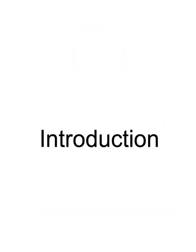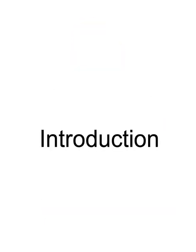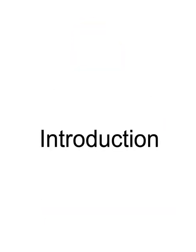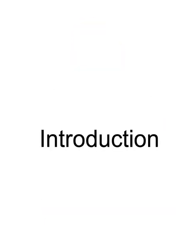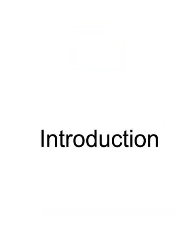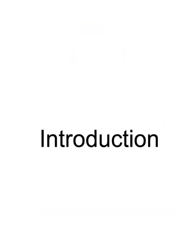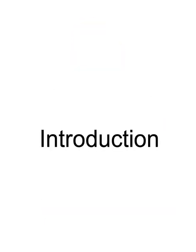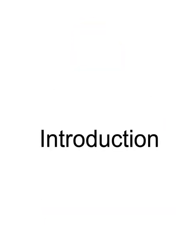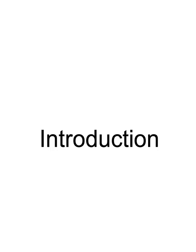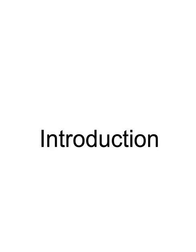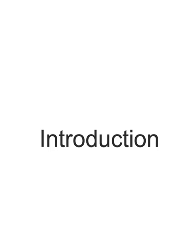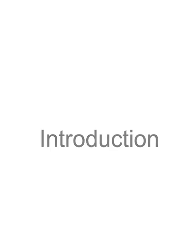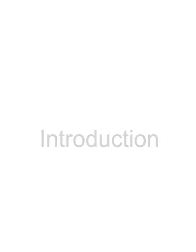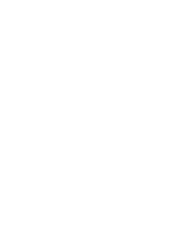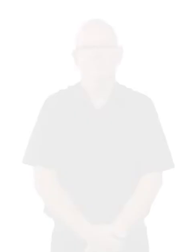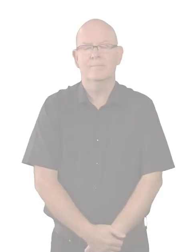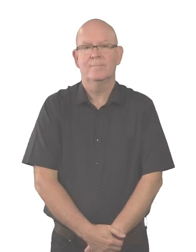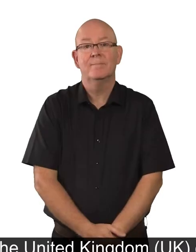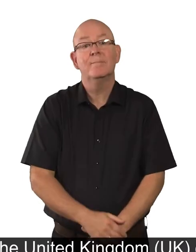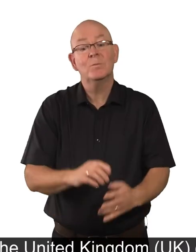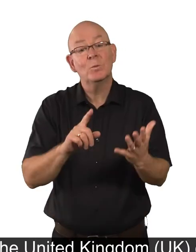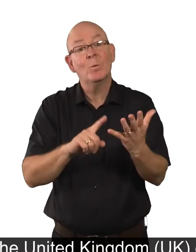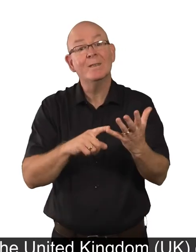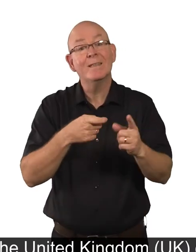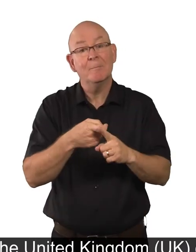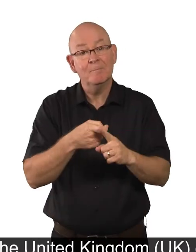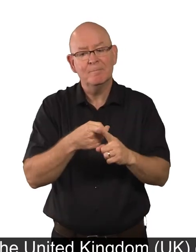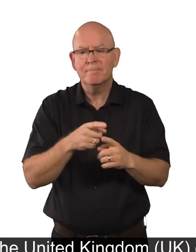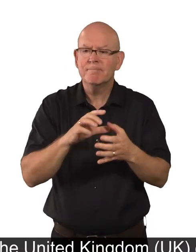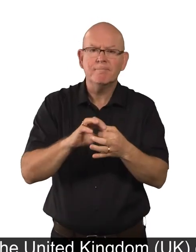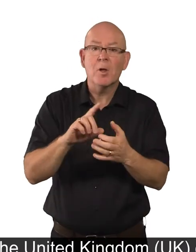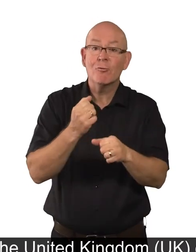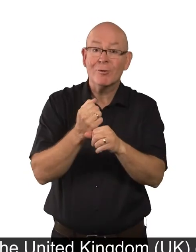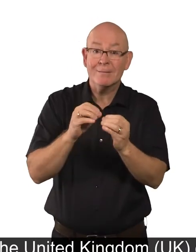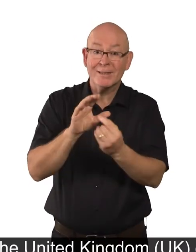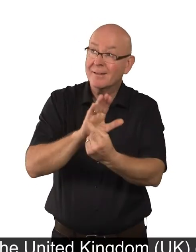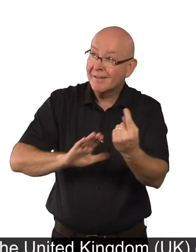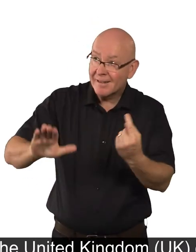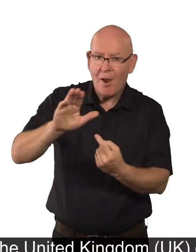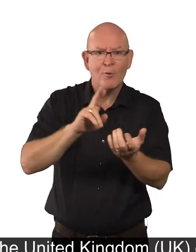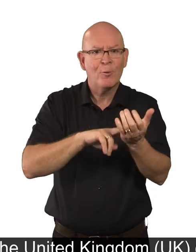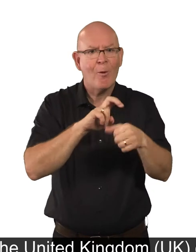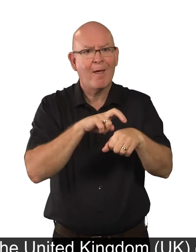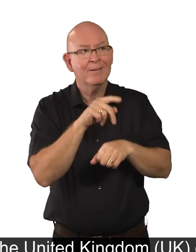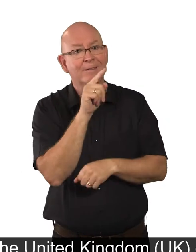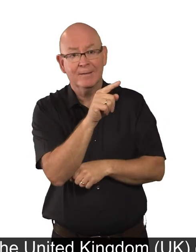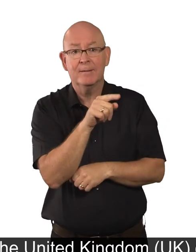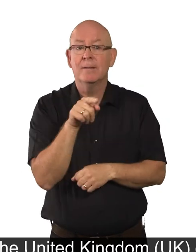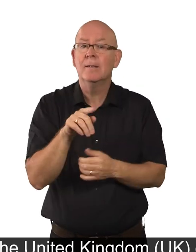Introduction The United Kingdom, UK, of Great Britain and Northern